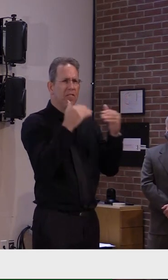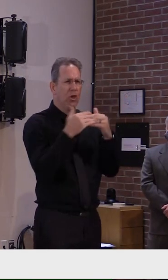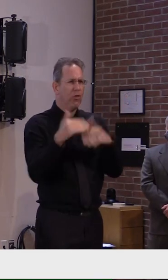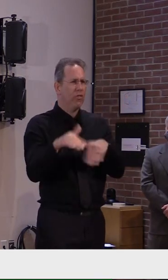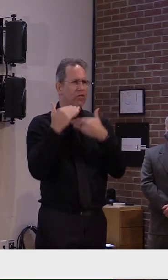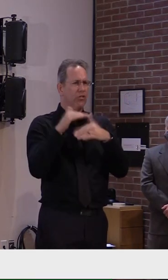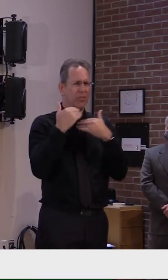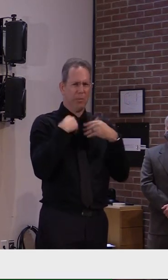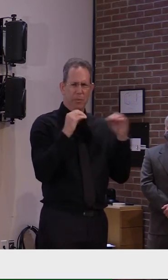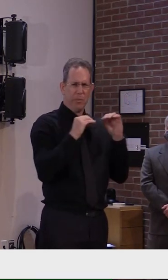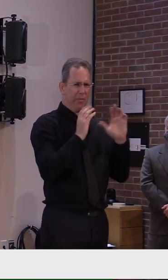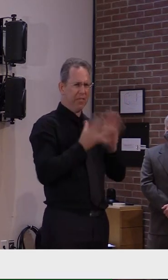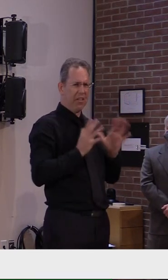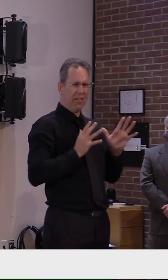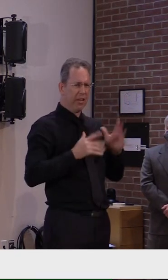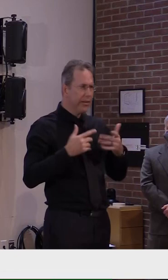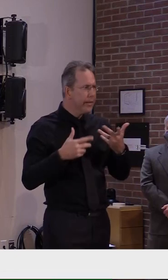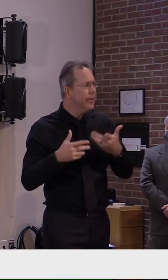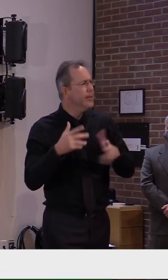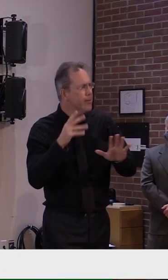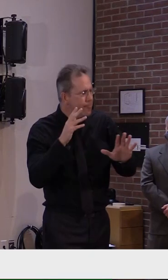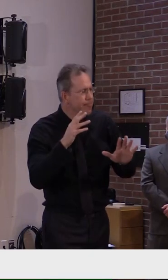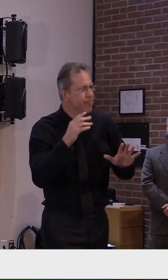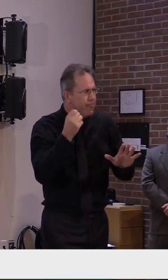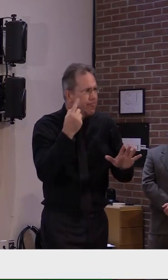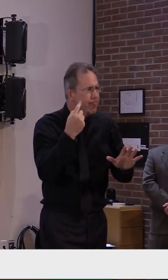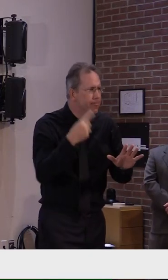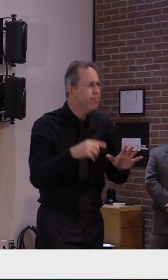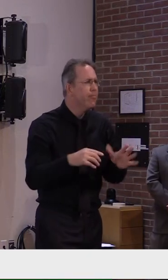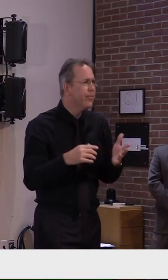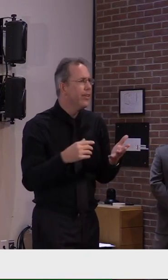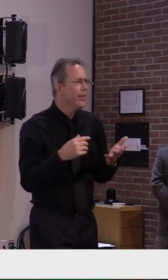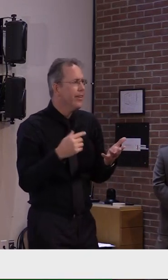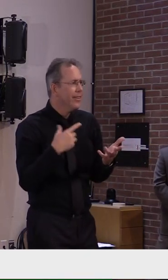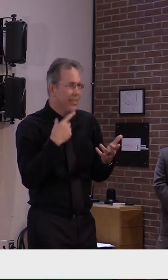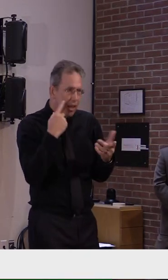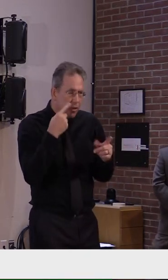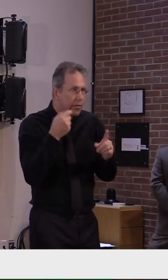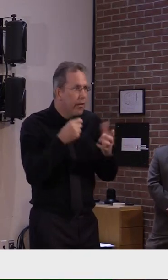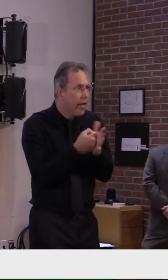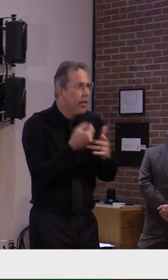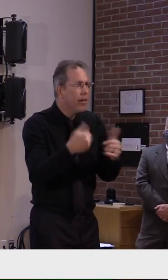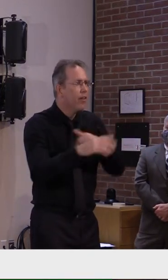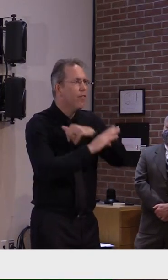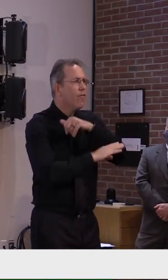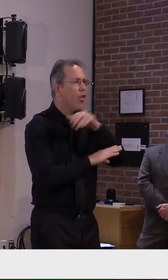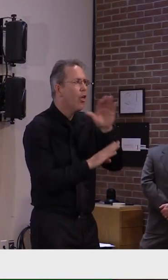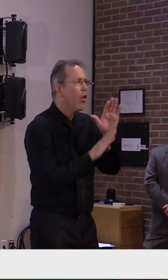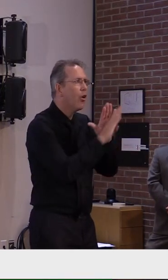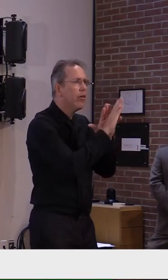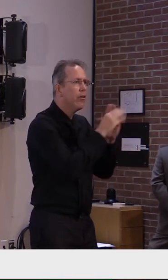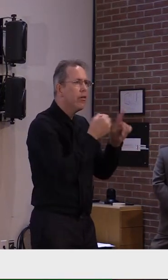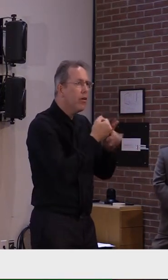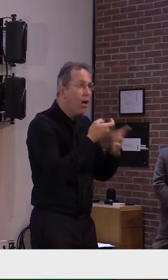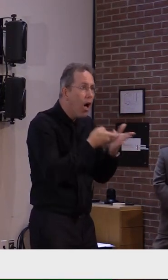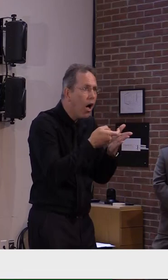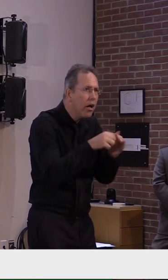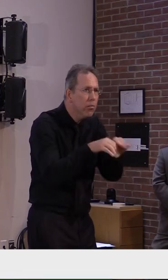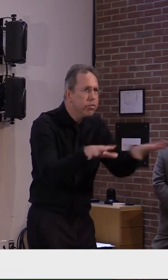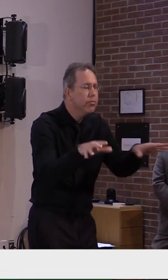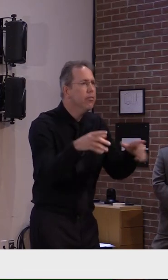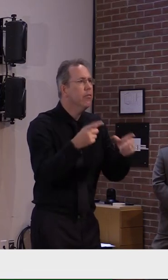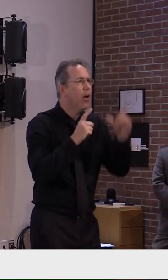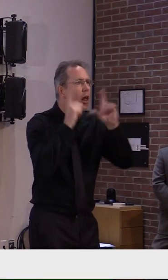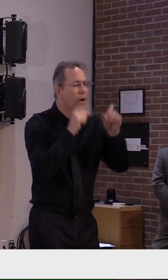I just want to reiterate Commissioner Pichak's, uh, comments and show the map. I mean, Vermont is red.